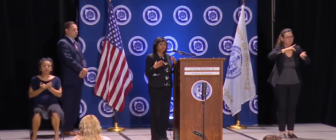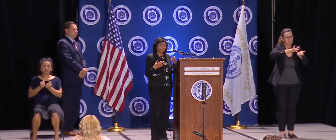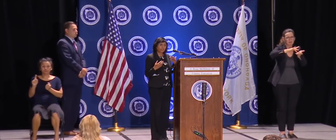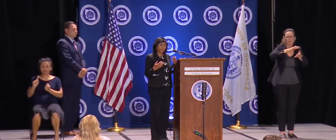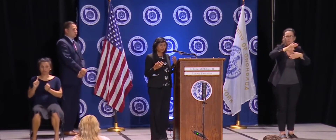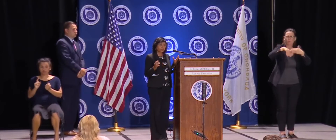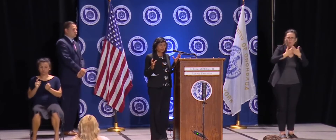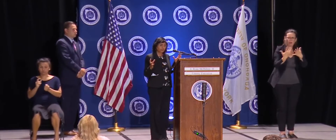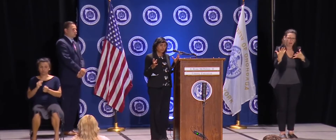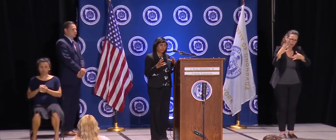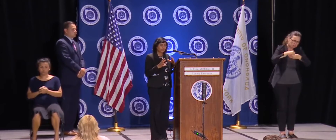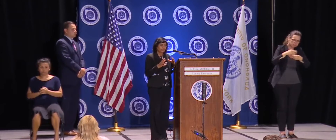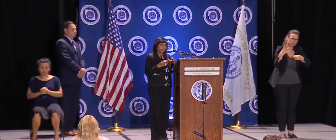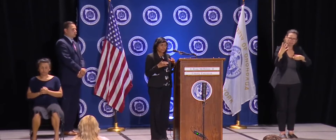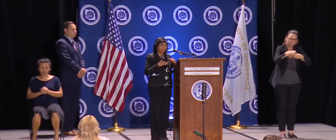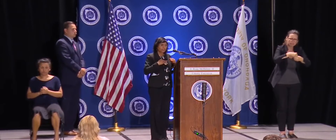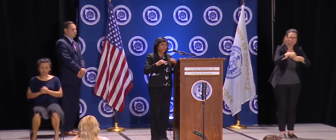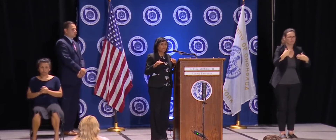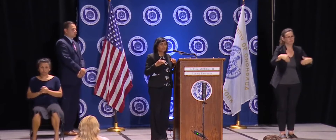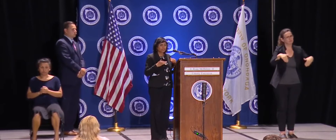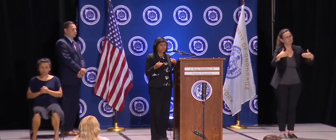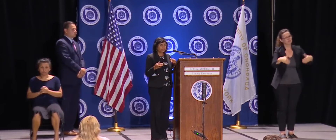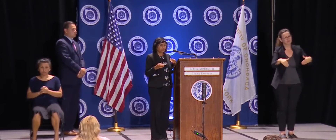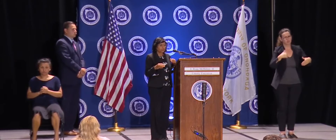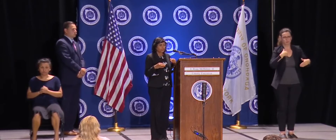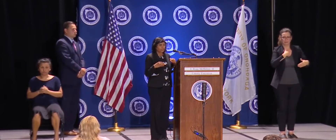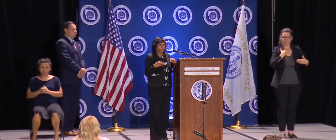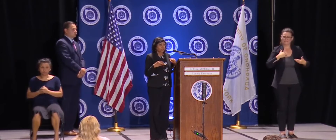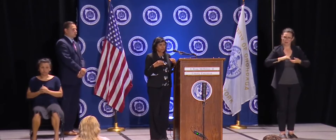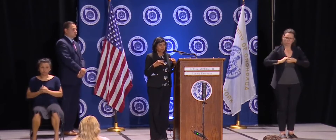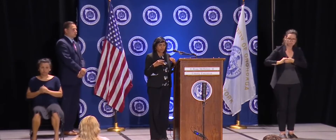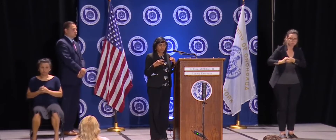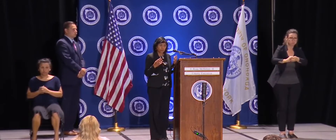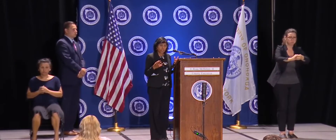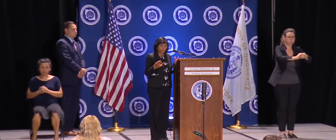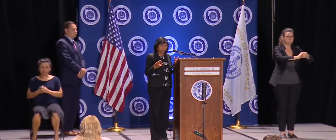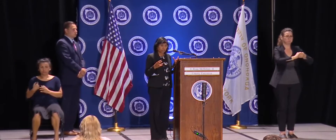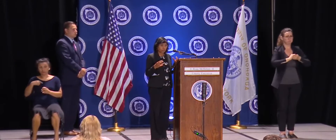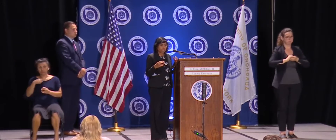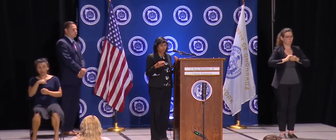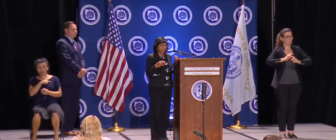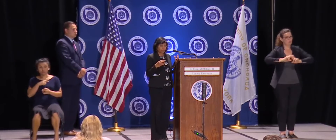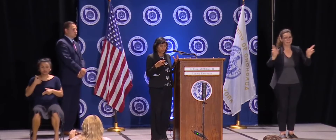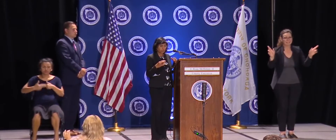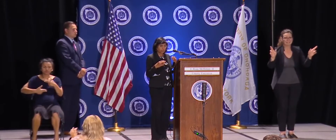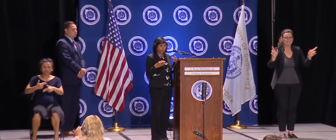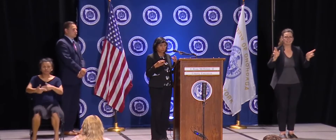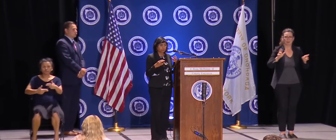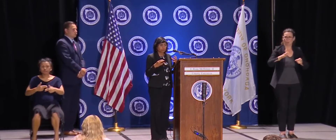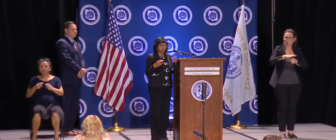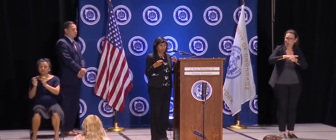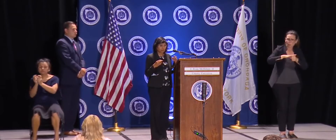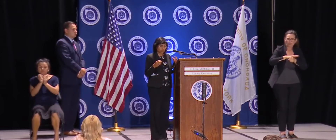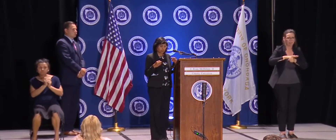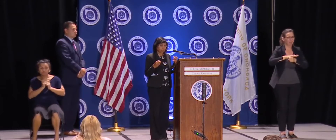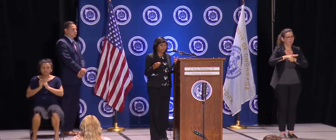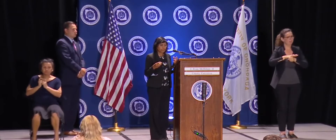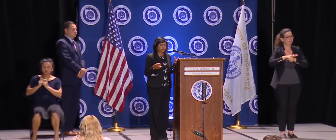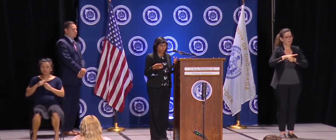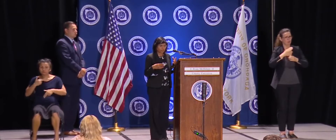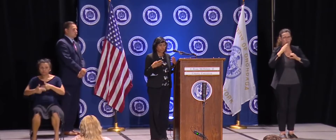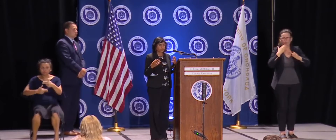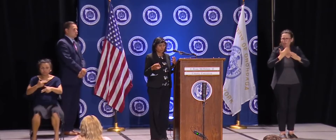leadership in our health department. So this is a constant, um, communication. We have actually put a